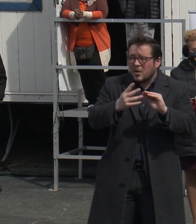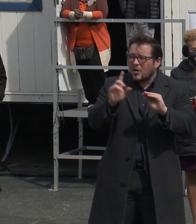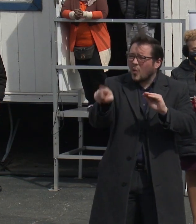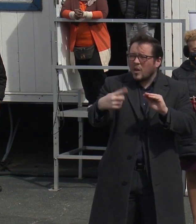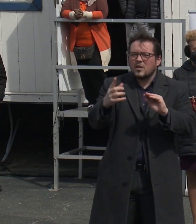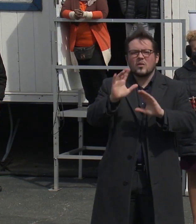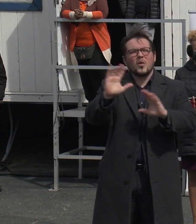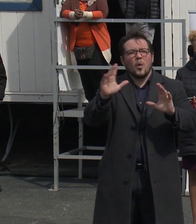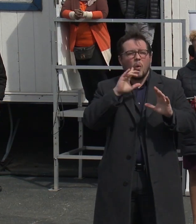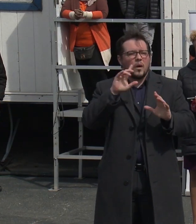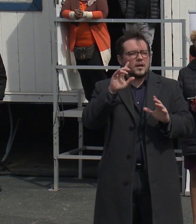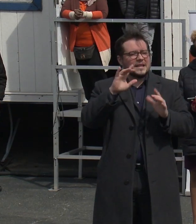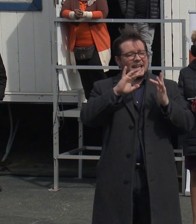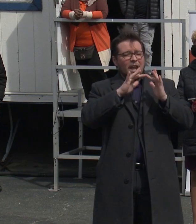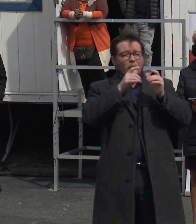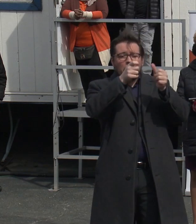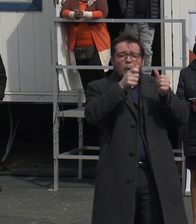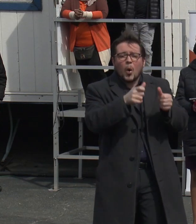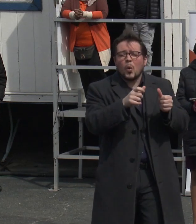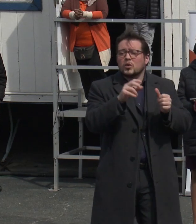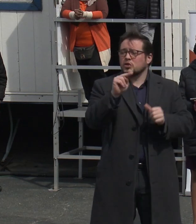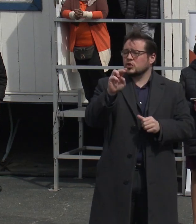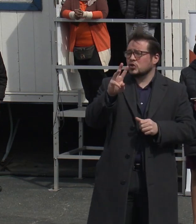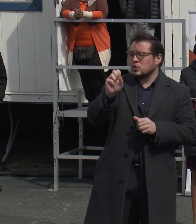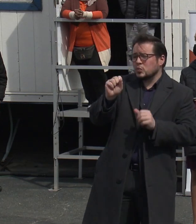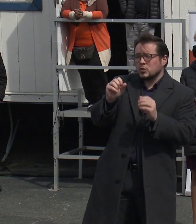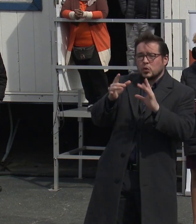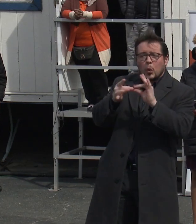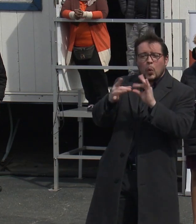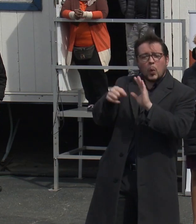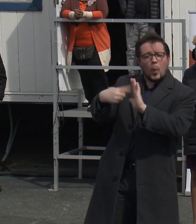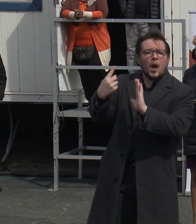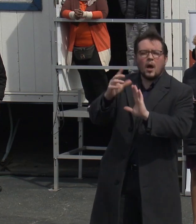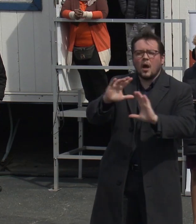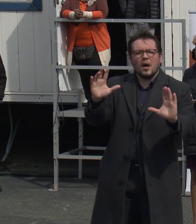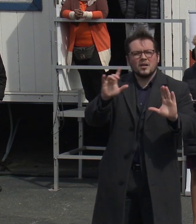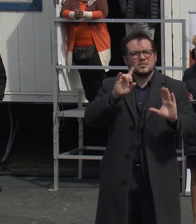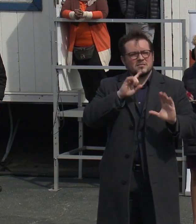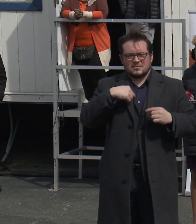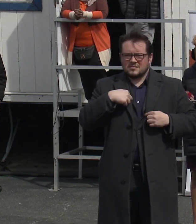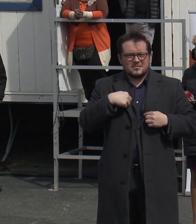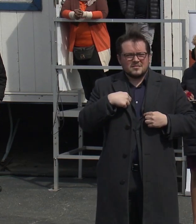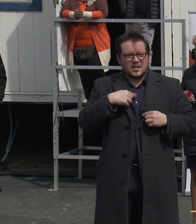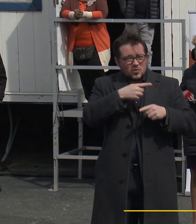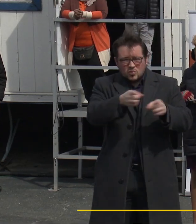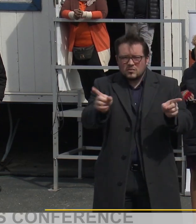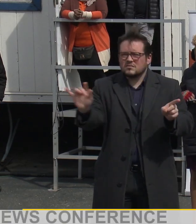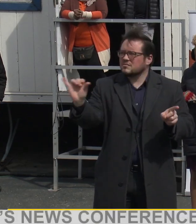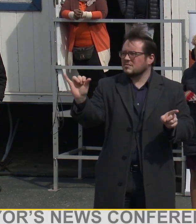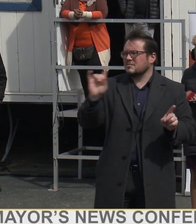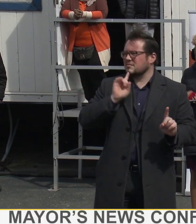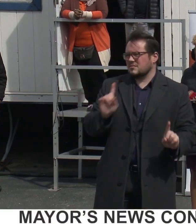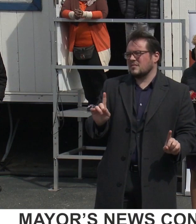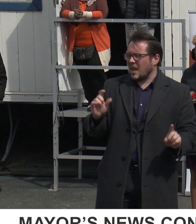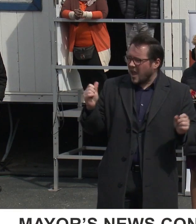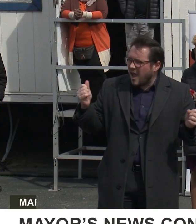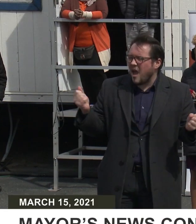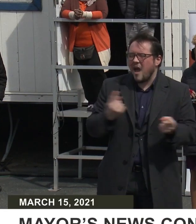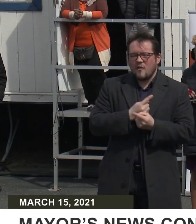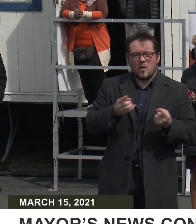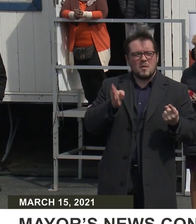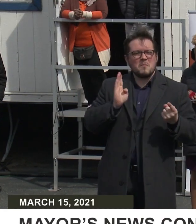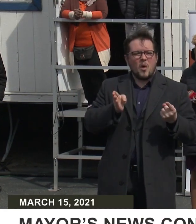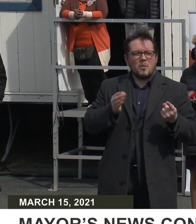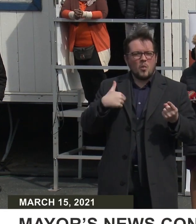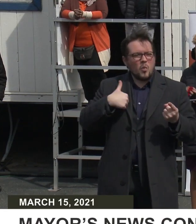internet posts or one time news story to me, and they shouldn't be to anyone in Baltimore either. Everyone in Baltimore is